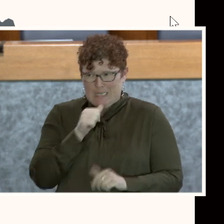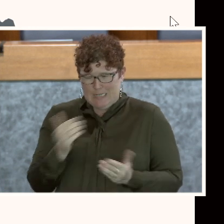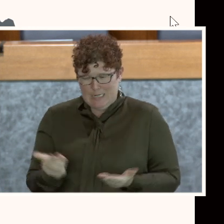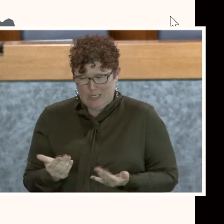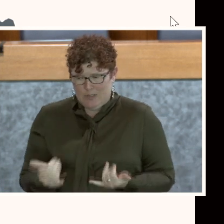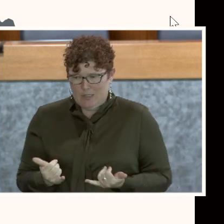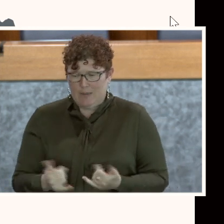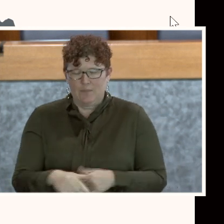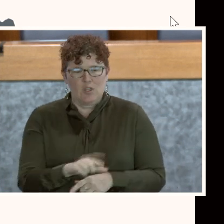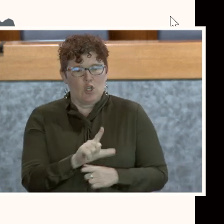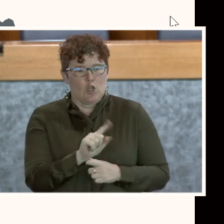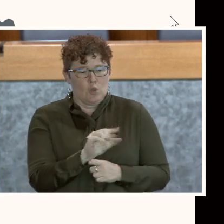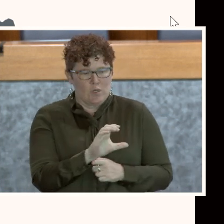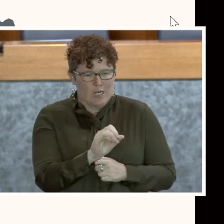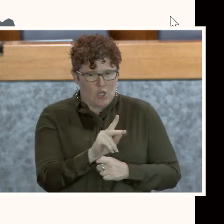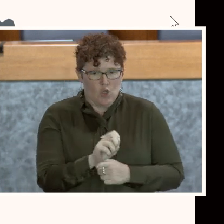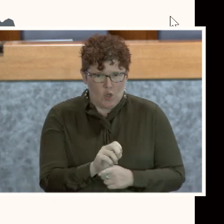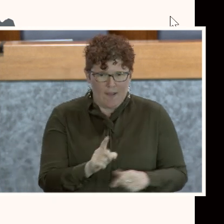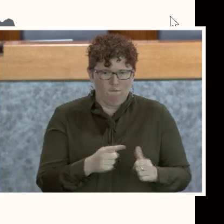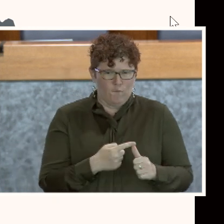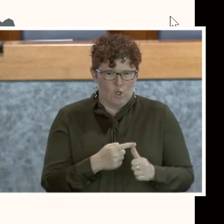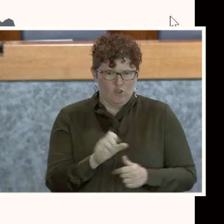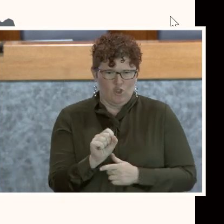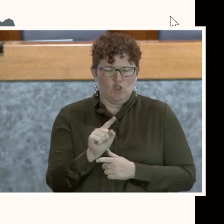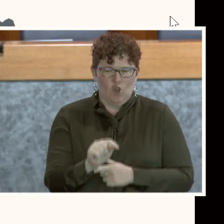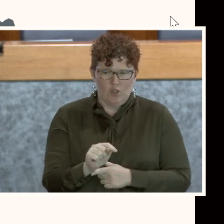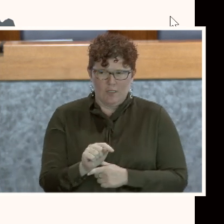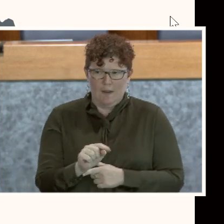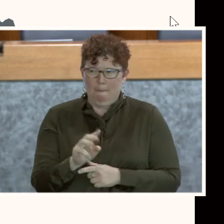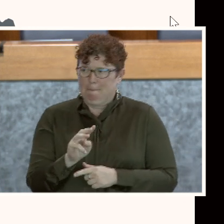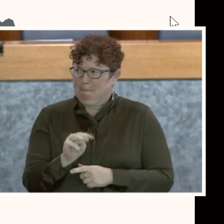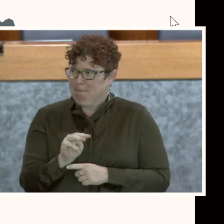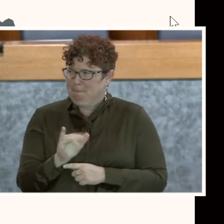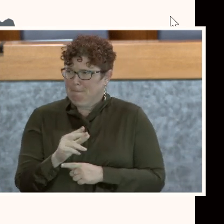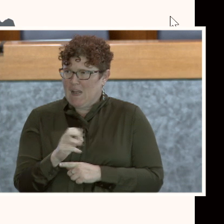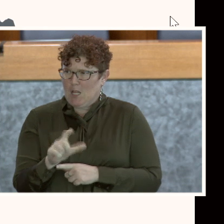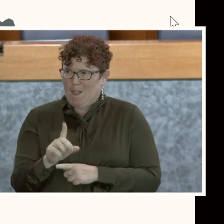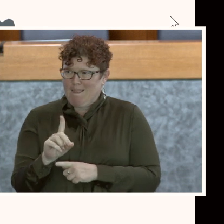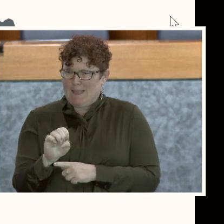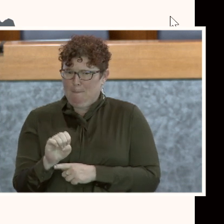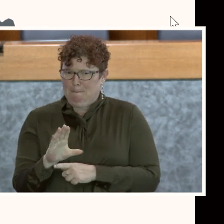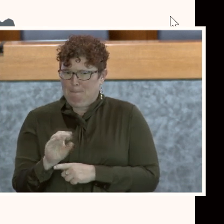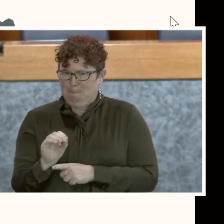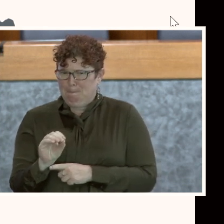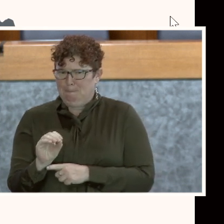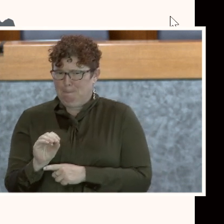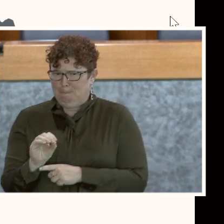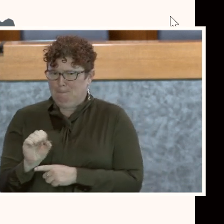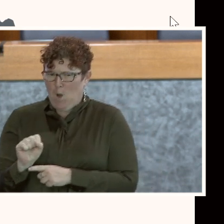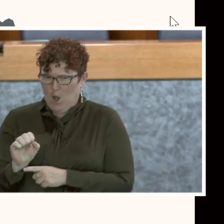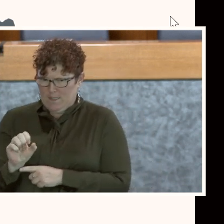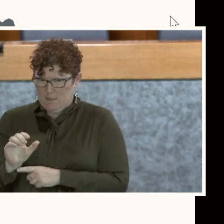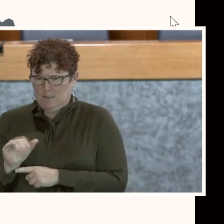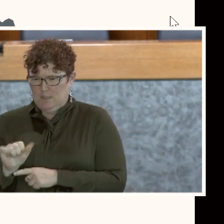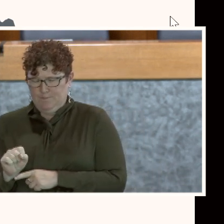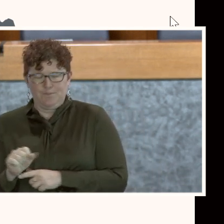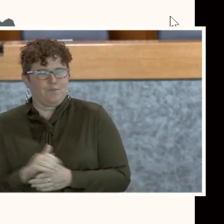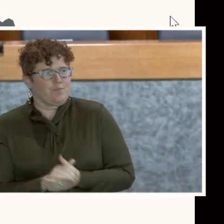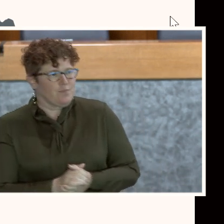right, Lieutenant Cook, and First Sergeant Michael DeBoss. I'm so sorry. I was ready to go with your name.